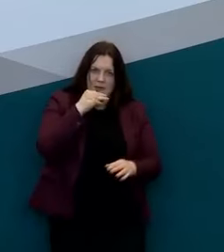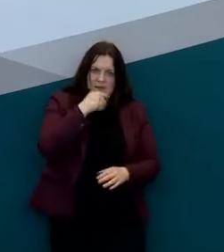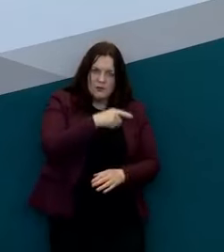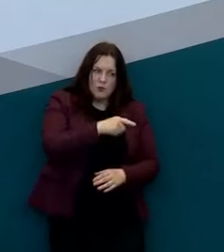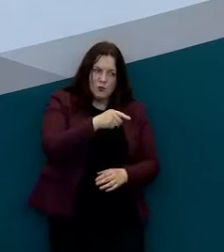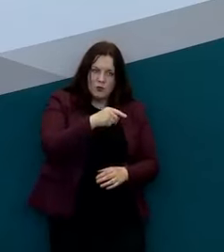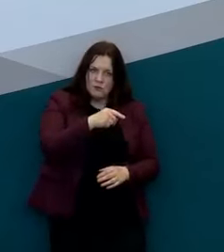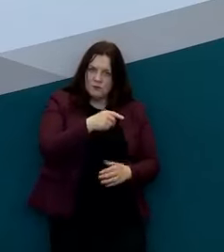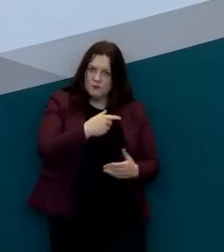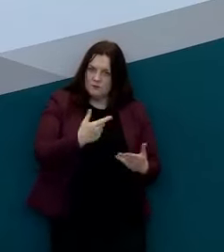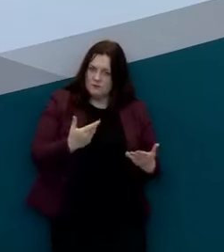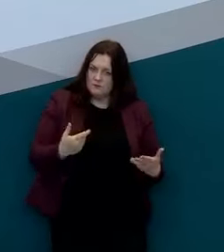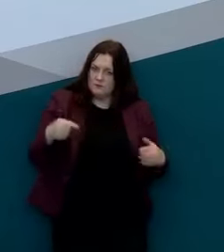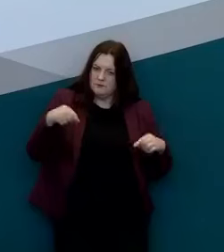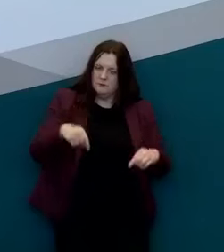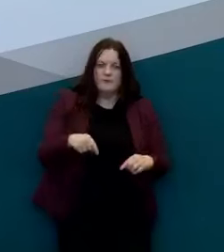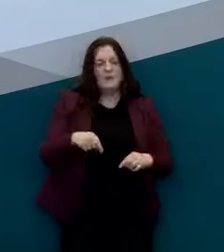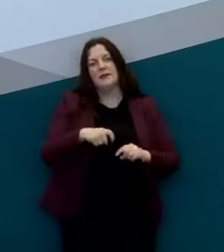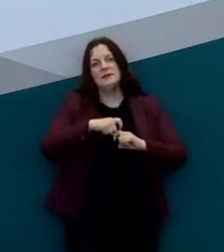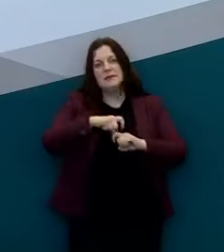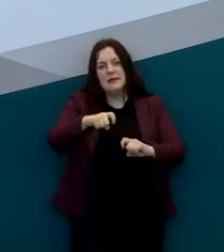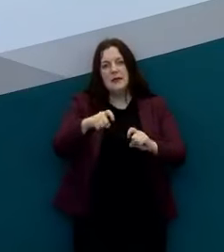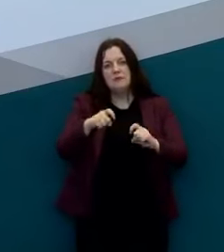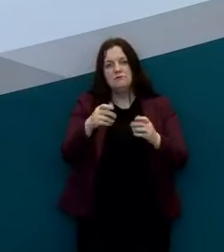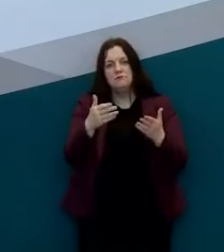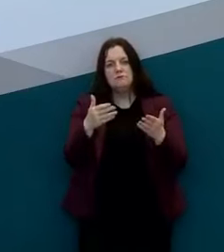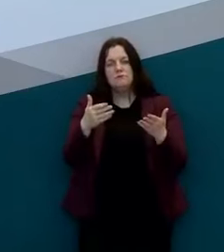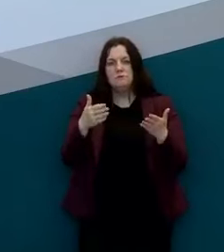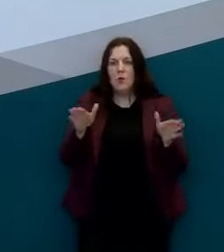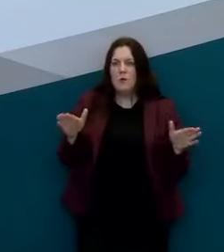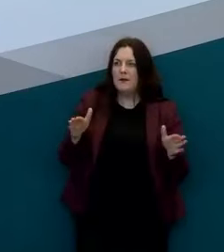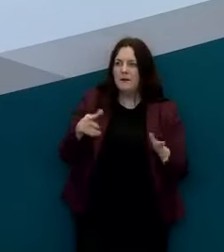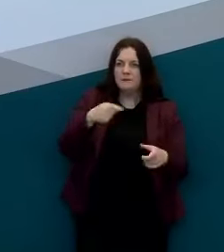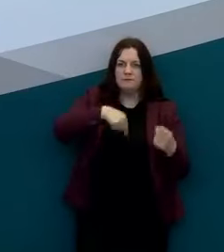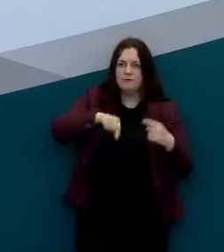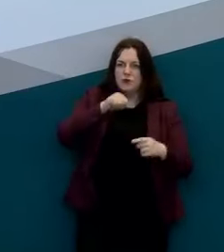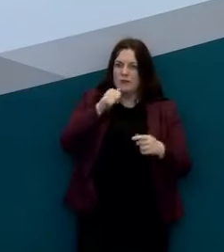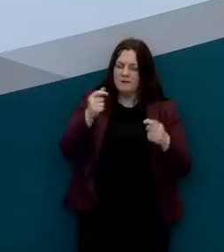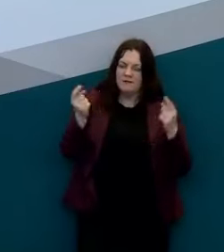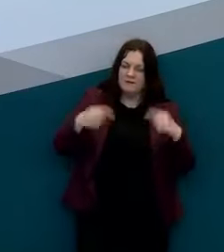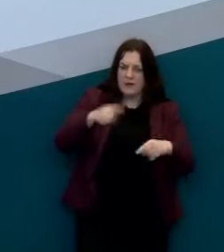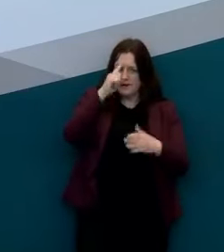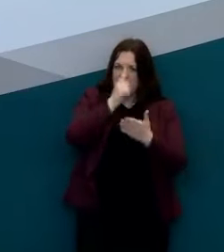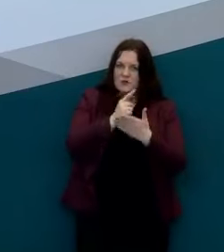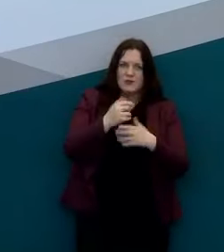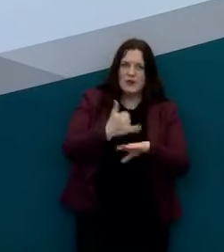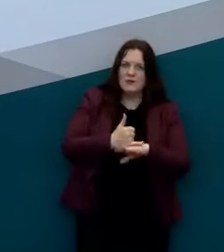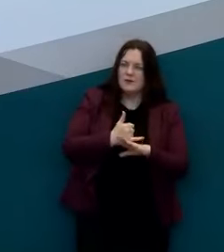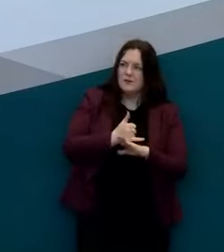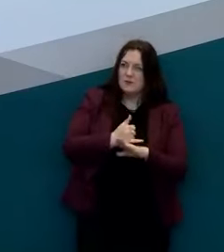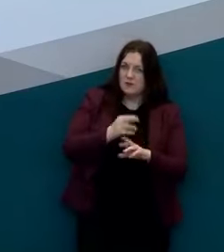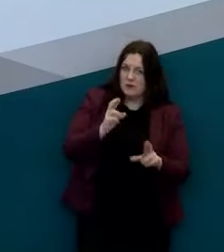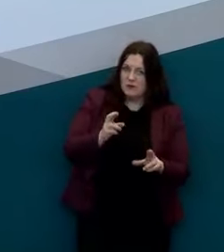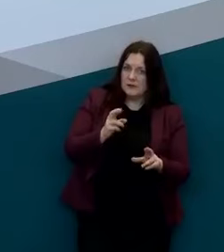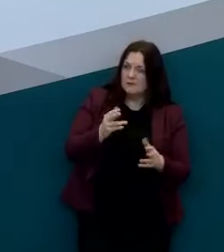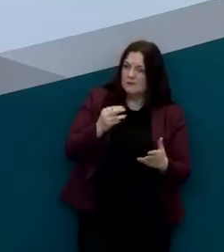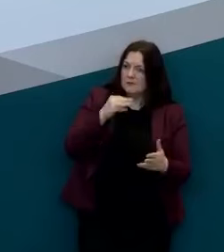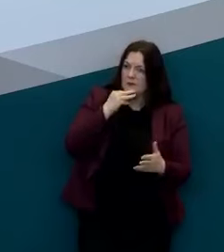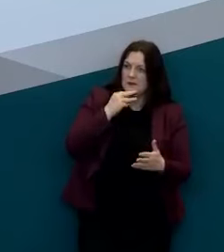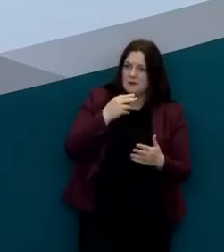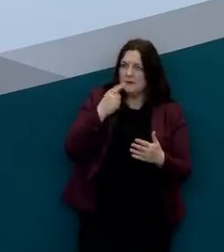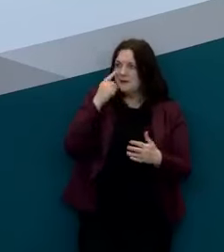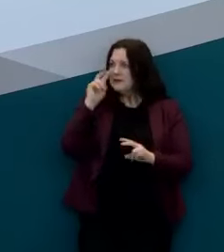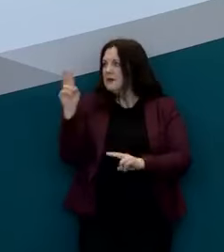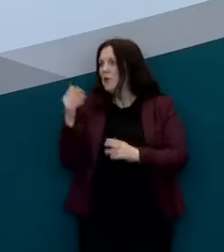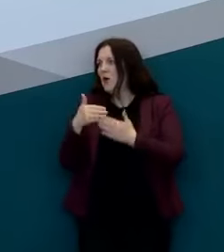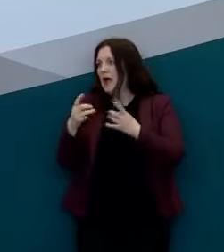it's still open like that we haven't made a final decision on that we're still seeing what happens with countries